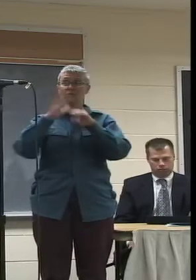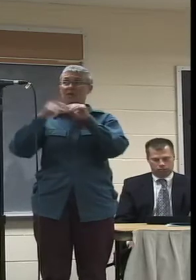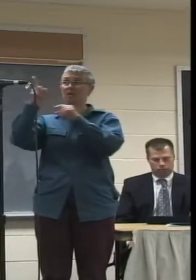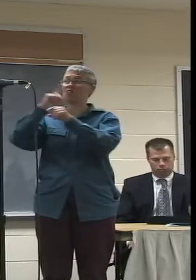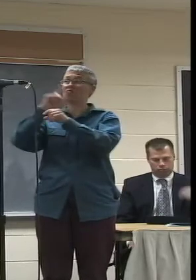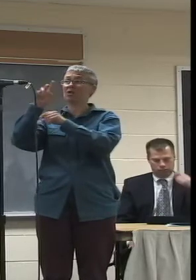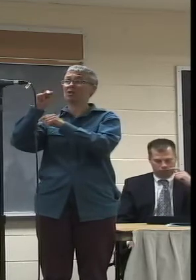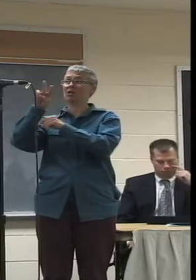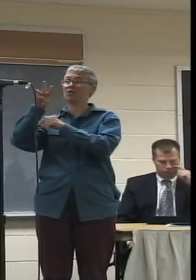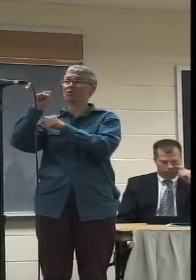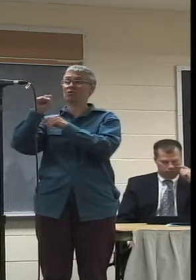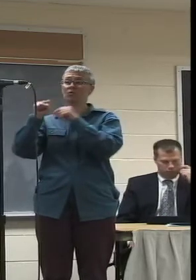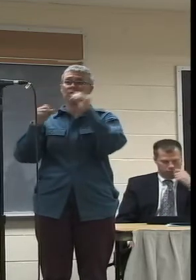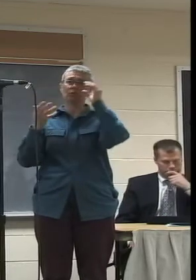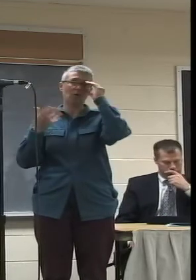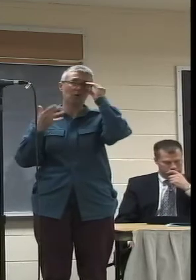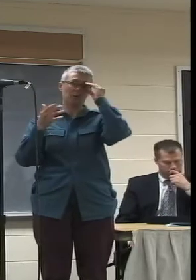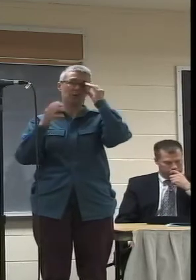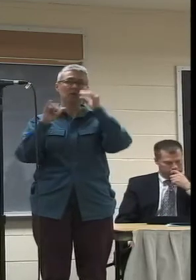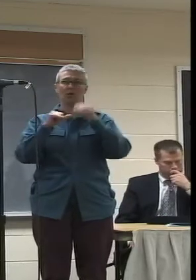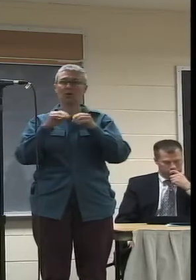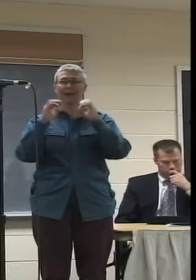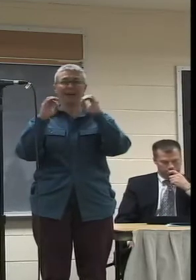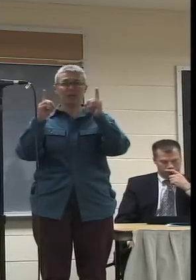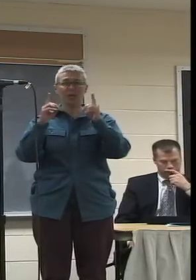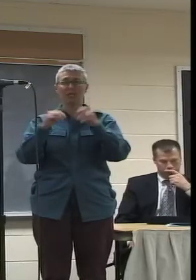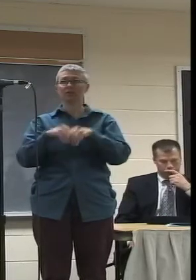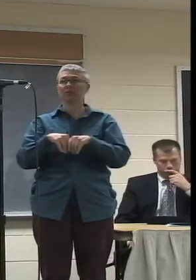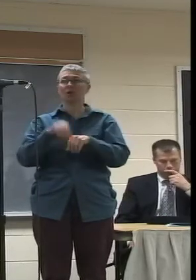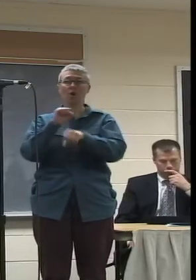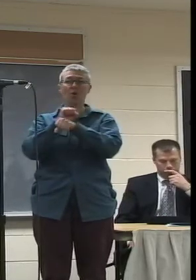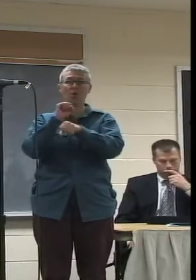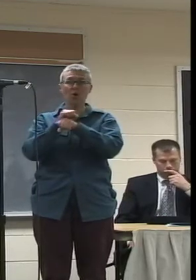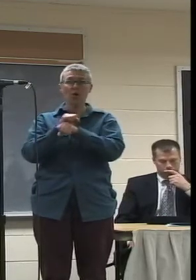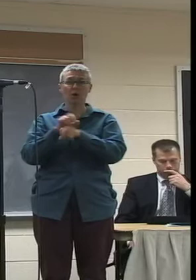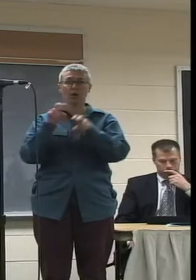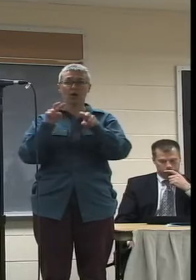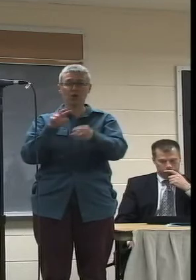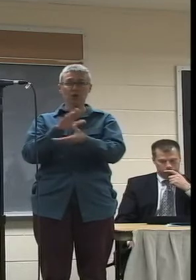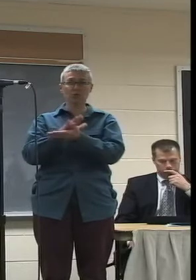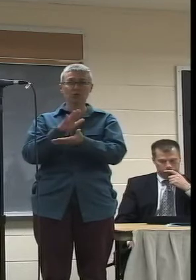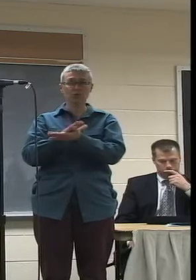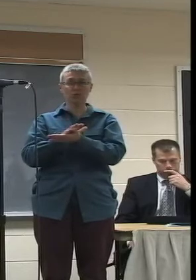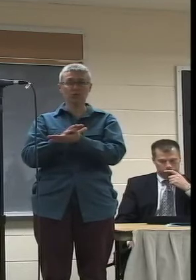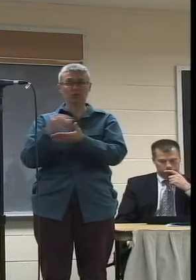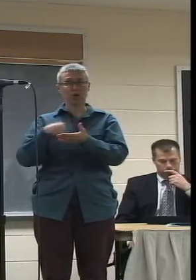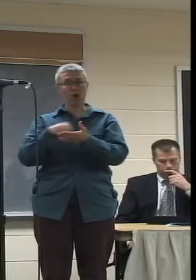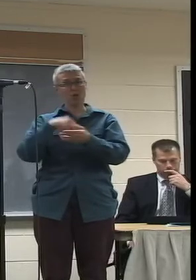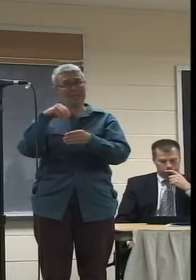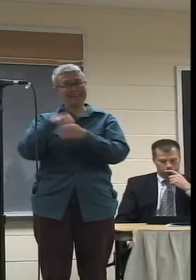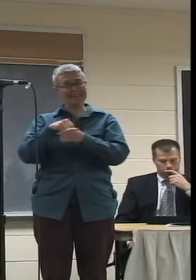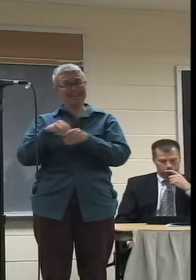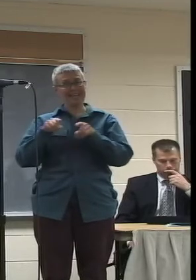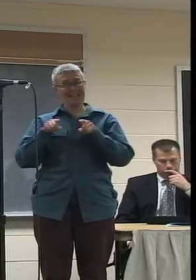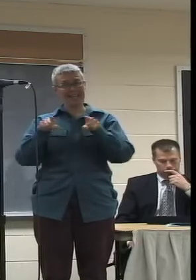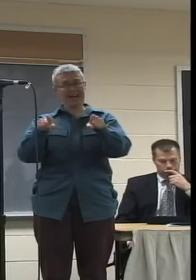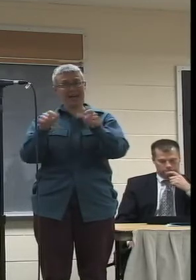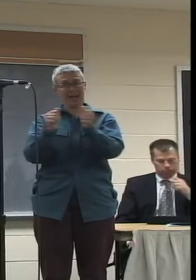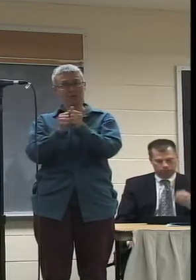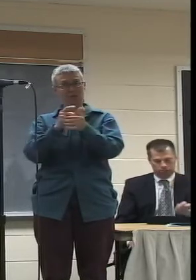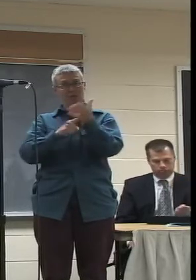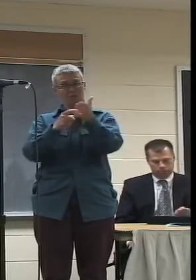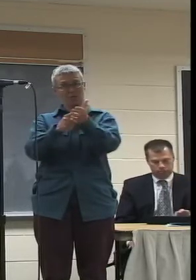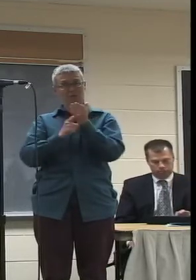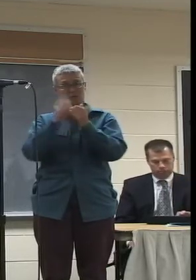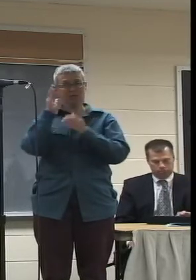education and the future of work. And you look at our schools and are they aligned with what we're going to need in the workforce?